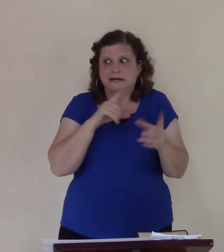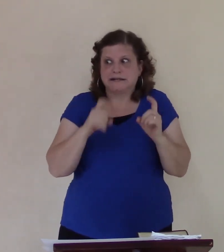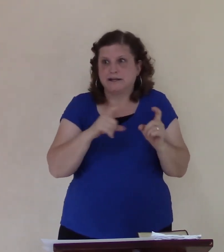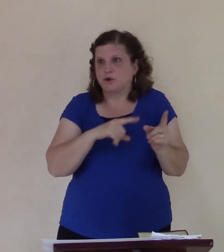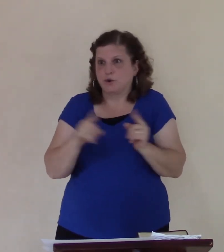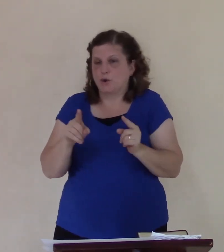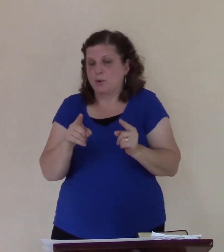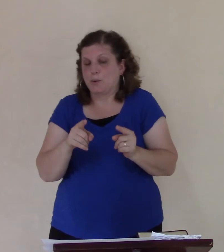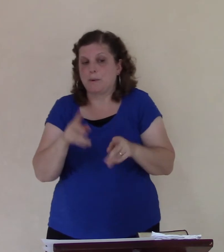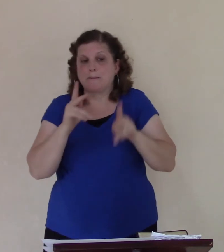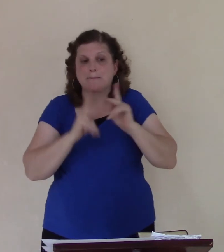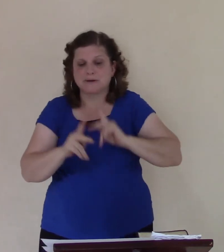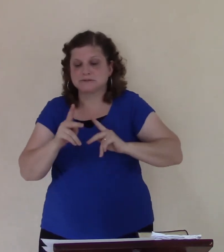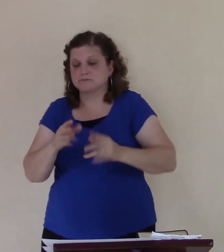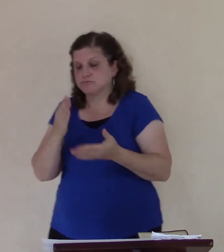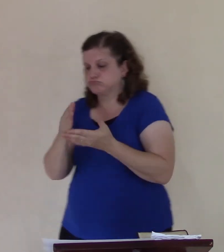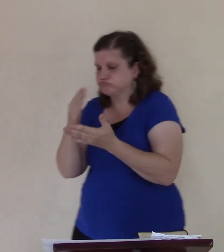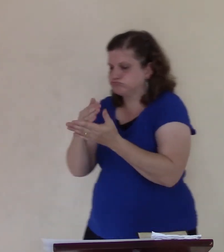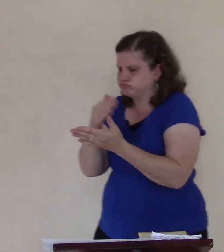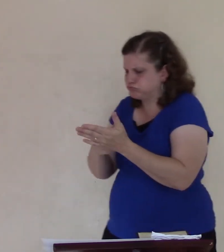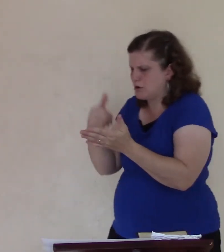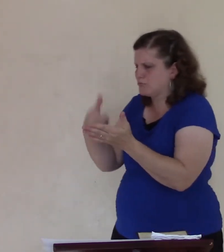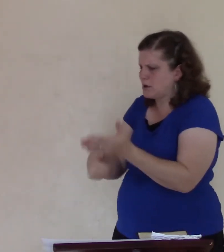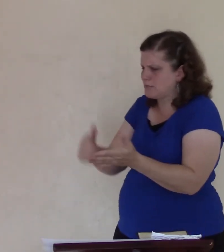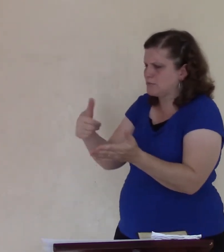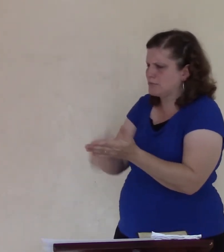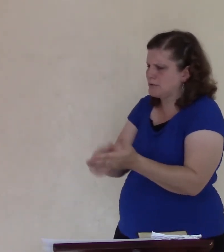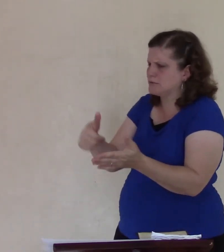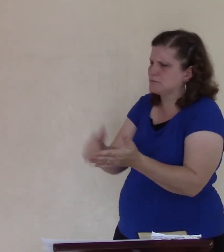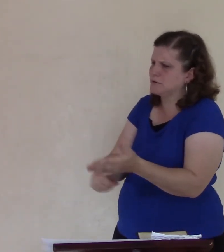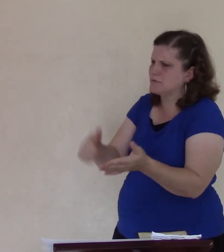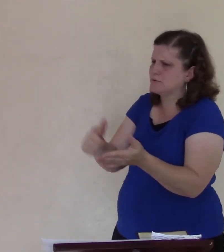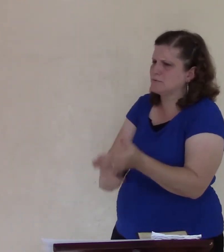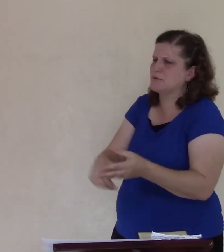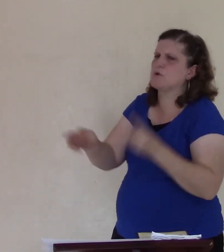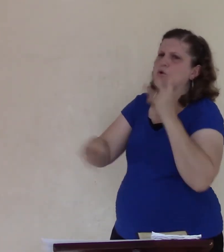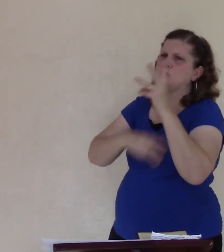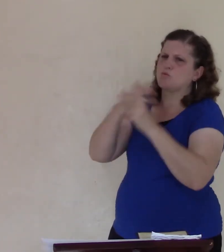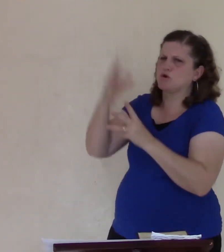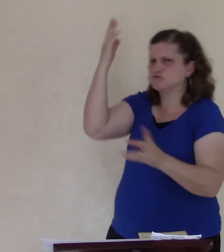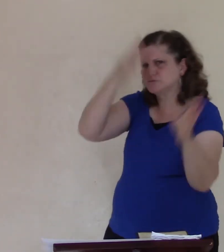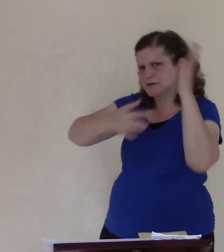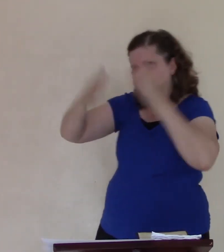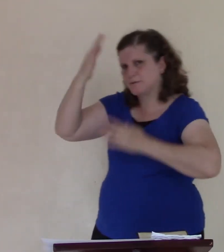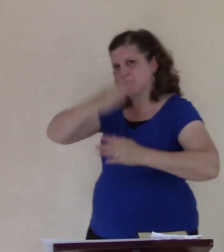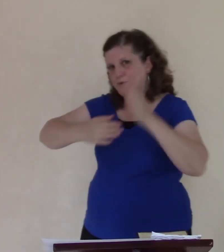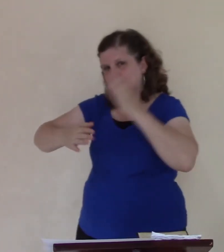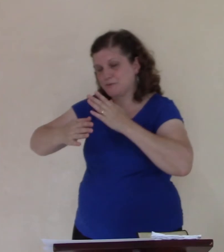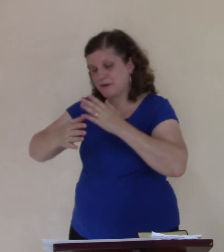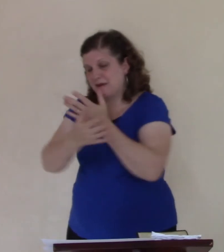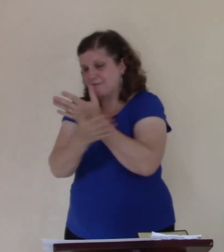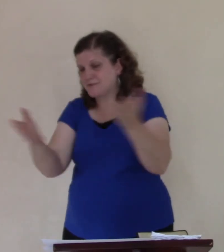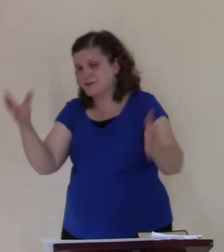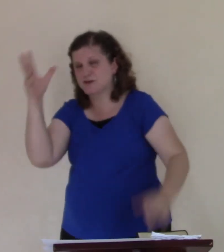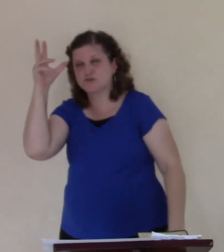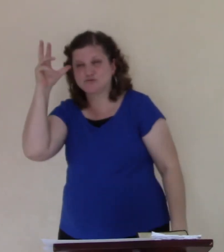problems of life. How all the world is terrible. The earth is wicked. And it's like, you just said hello. You know.